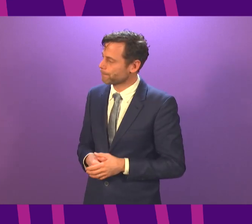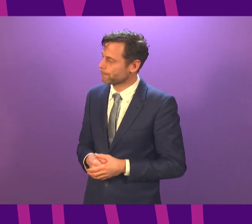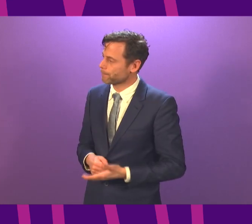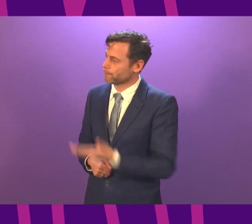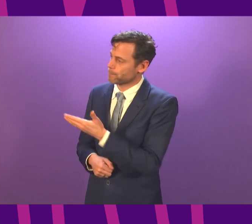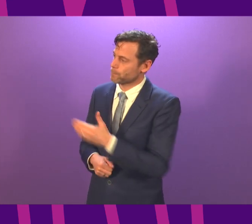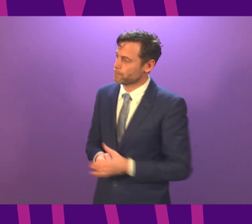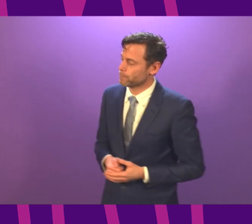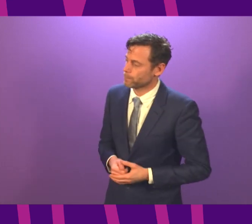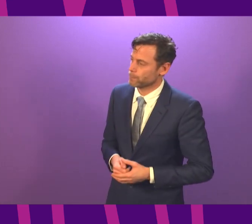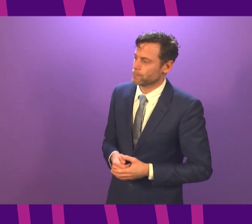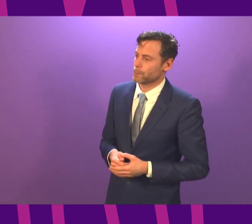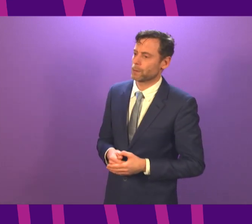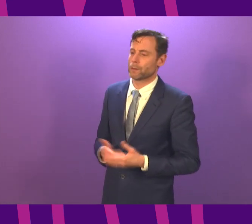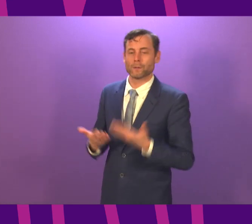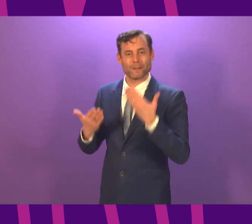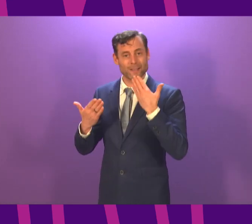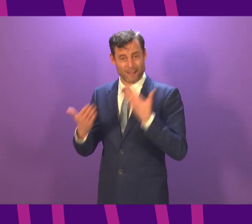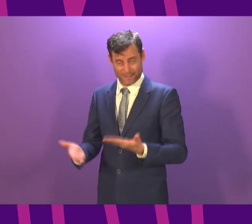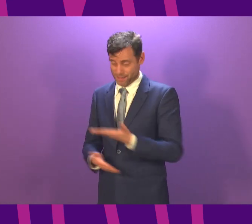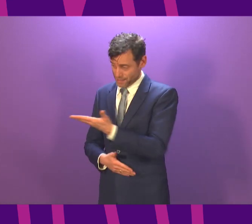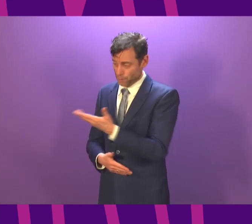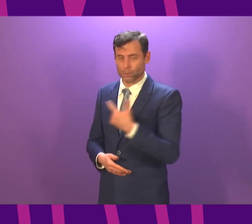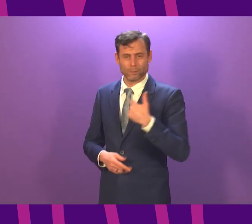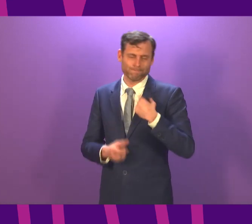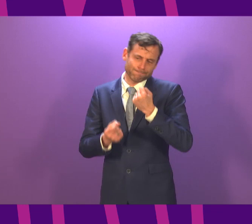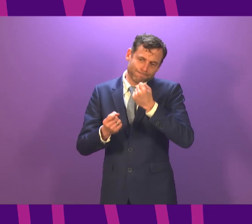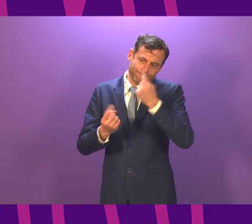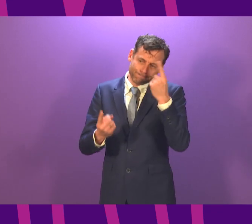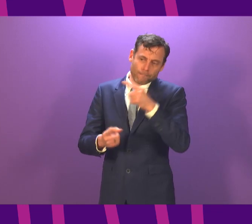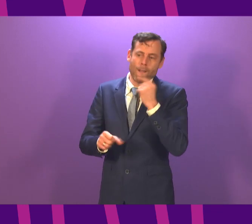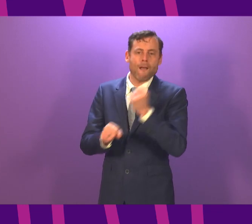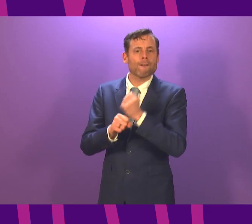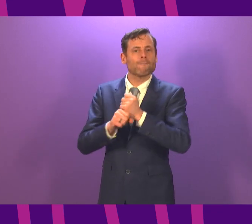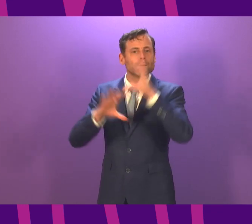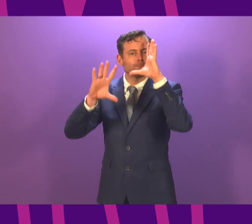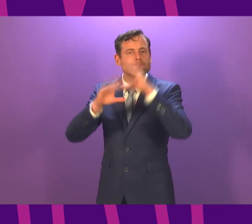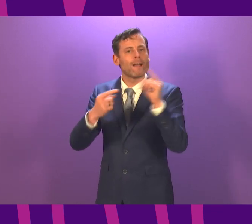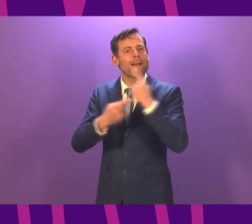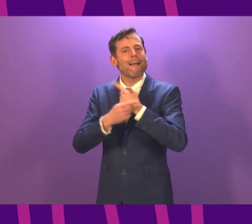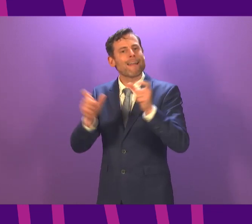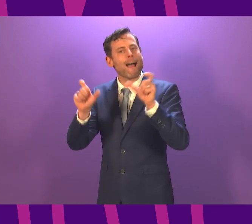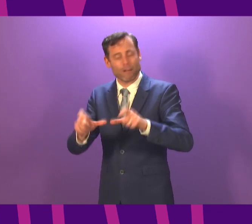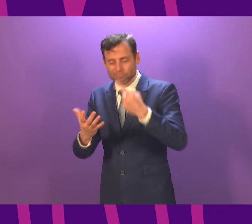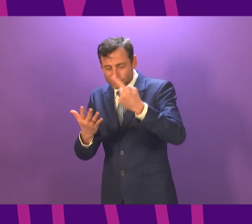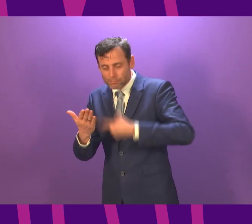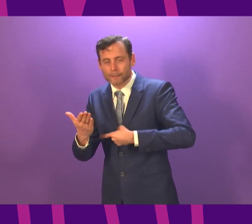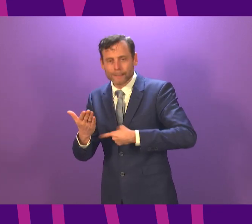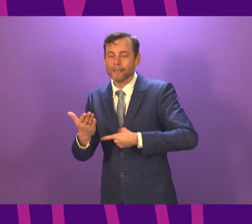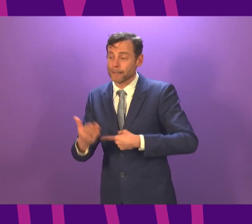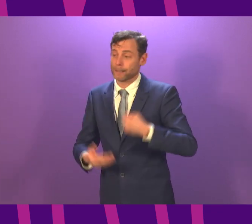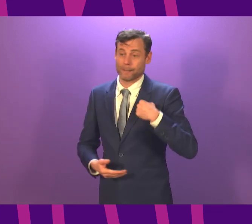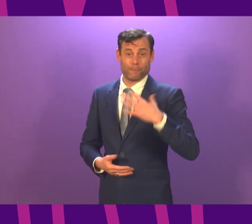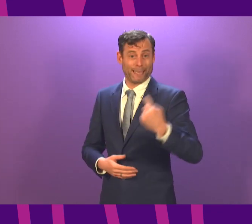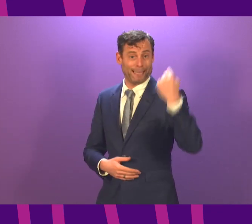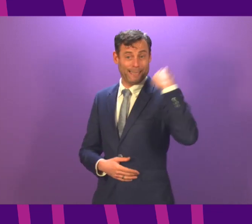Thank you, President Officer. While I'm entirely supportive of the measures the First Minister has outlined, having undertaken homeschooling during the